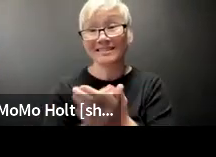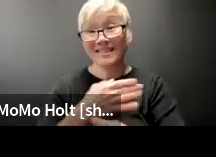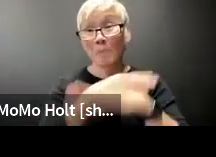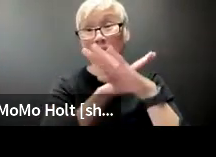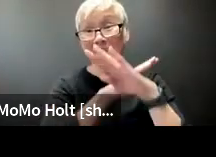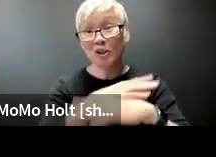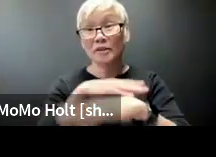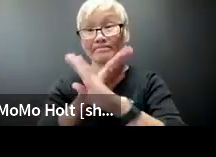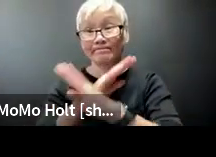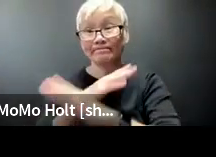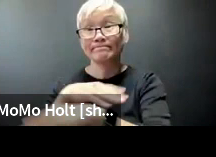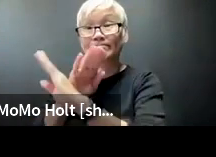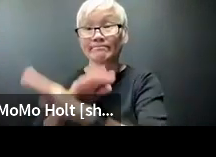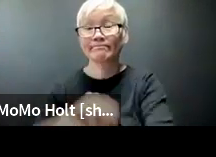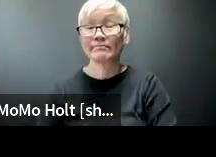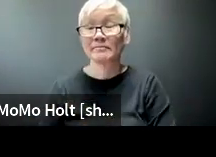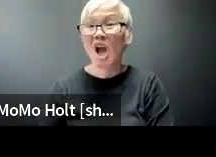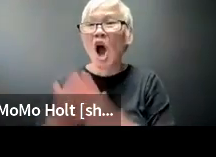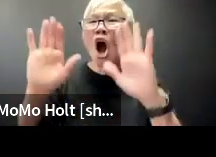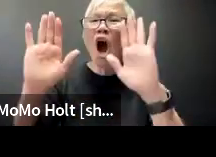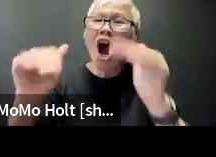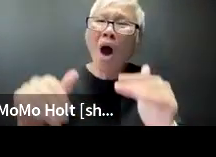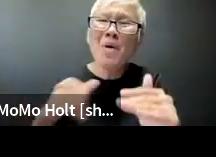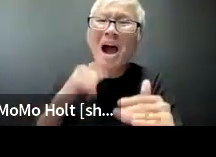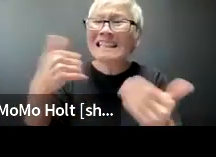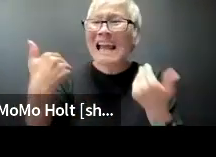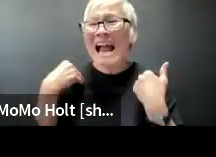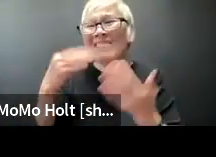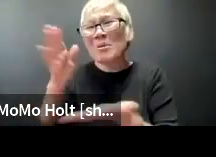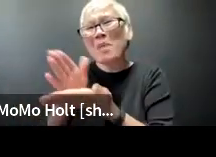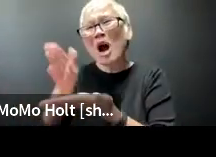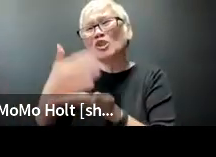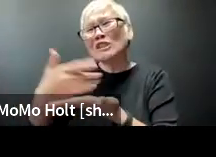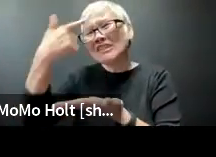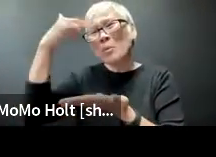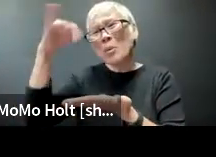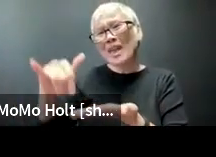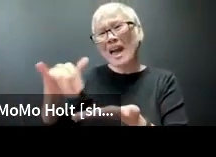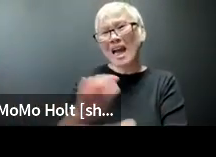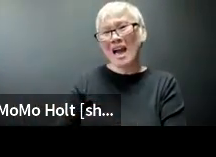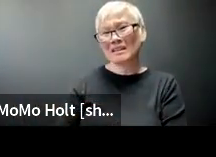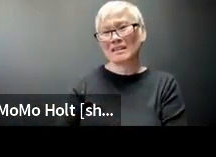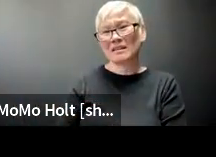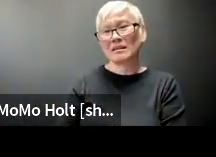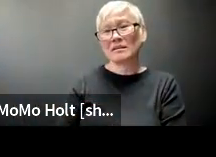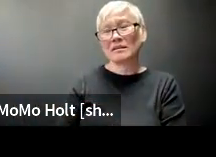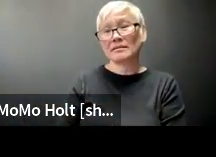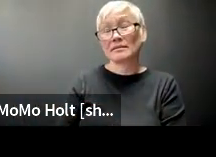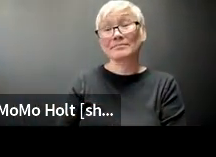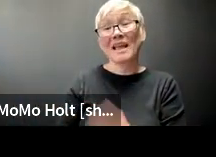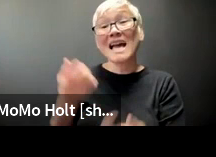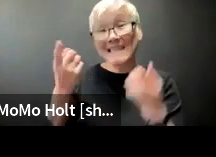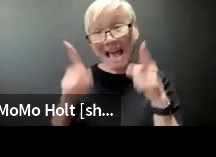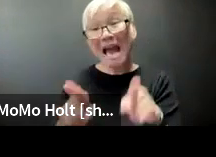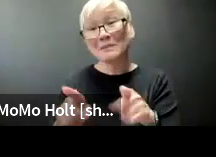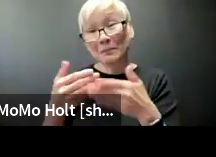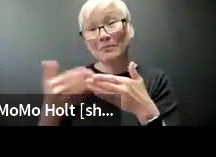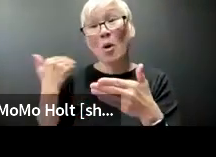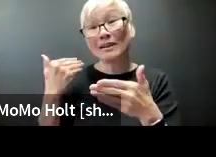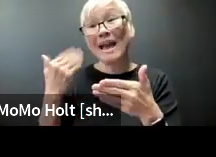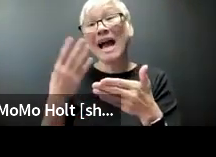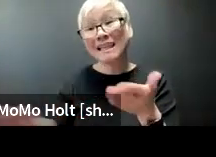those are obstacles oh shucks we didn't have the budget for that